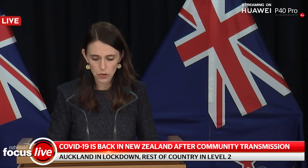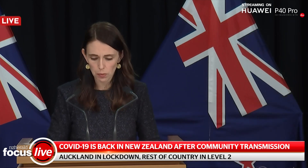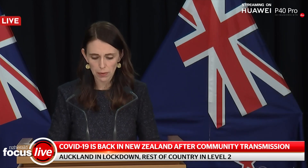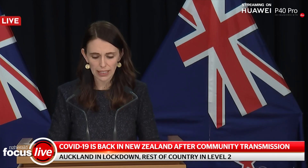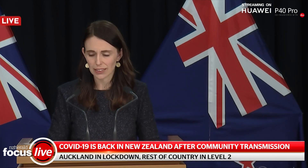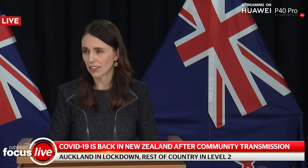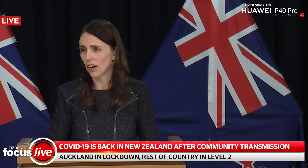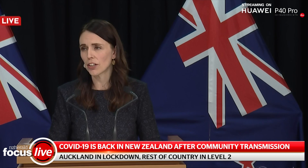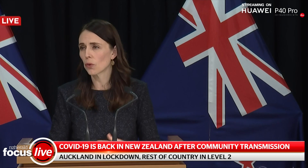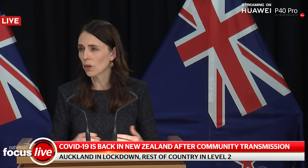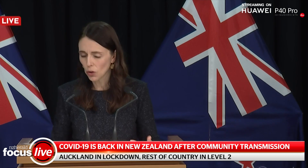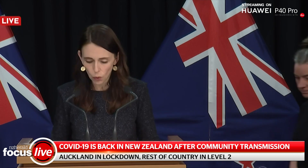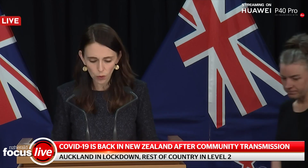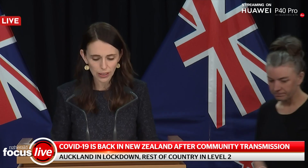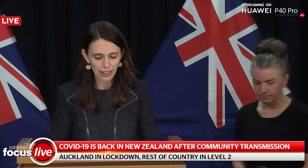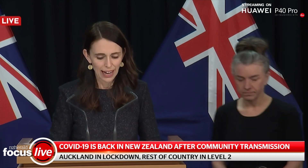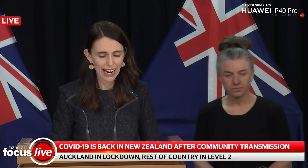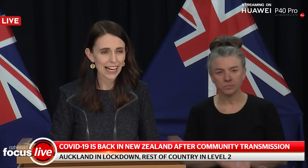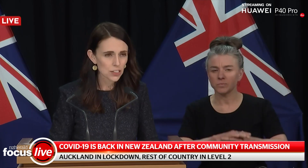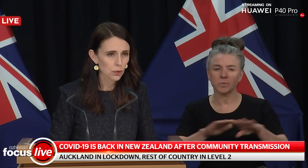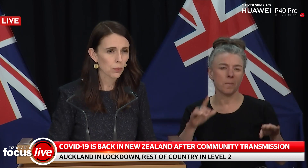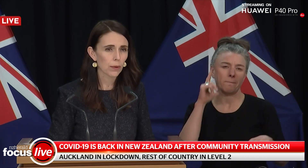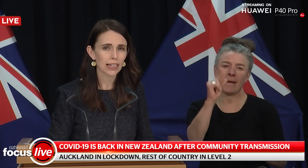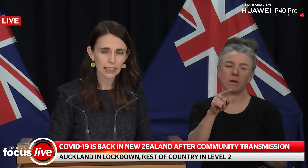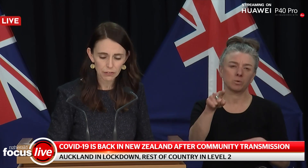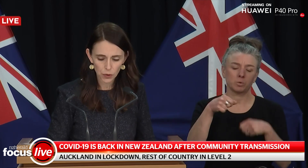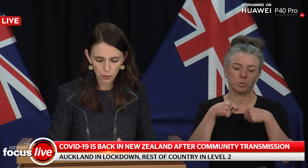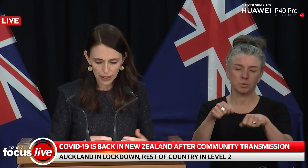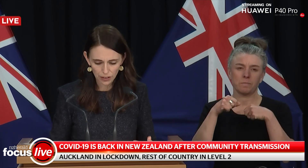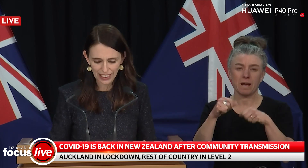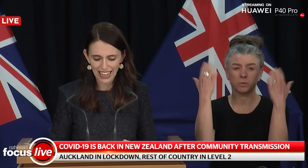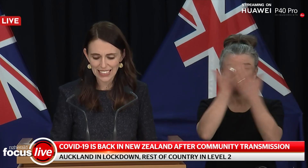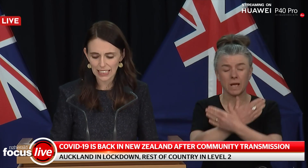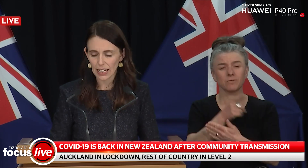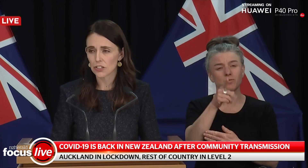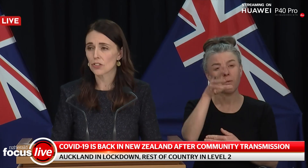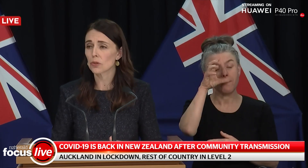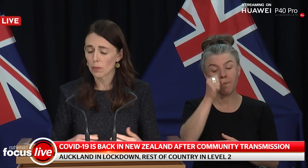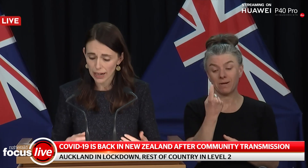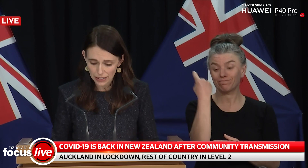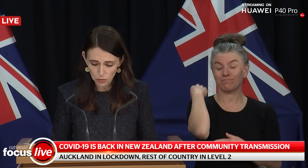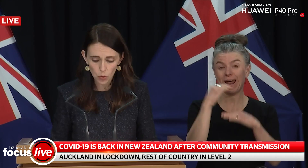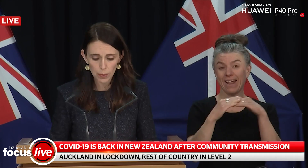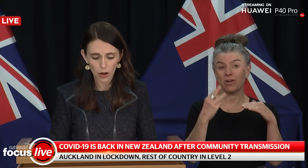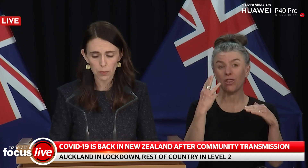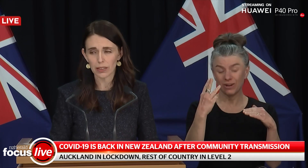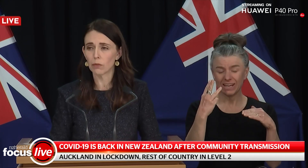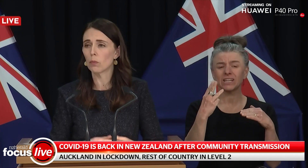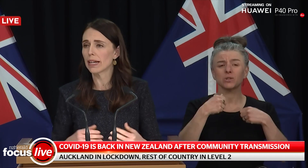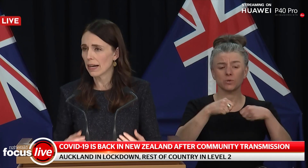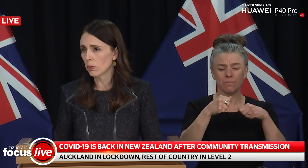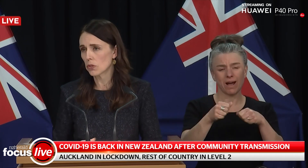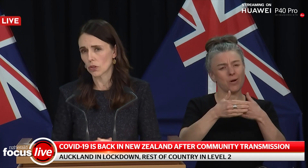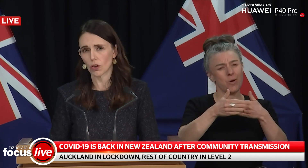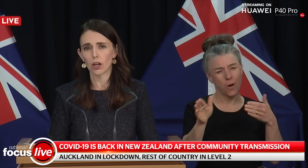rush to the supermarket tonight. You'll recall as when we were in Level 3 on the last occasion supermarkets will be open,